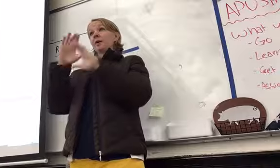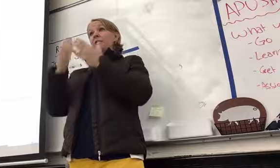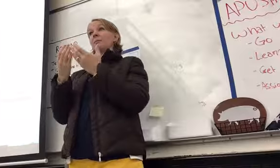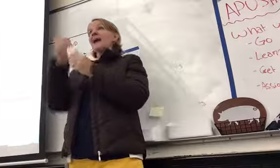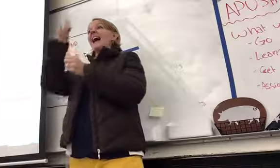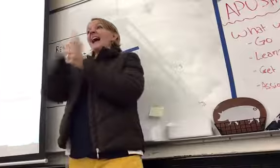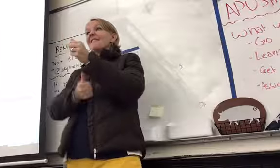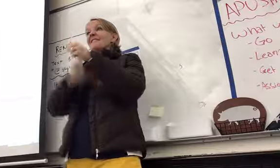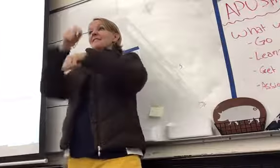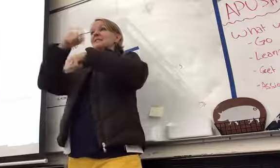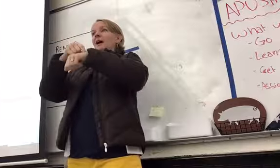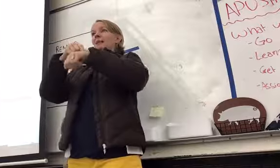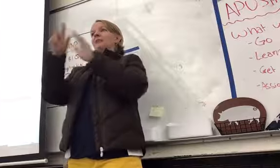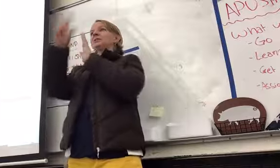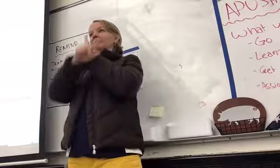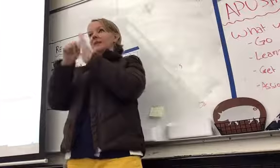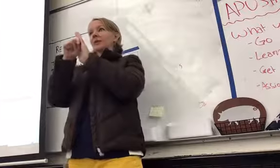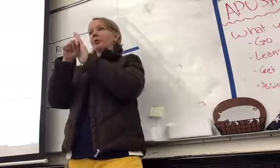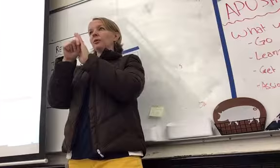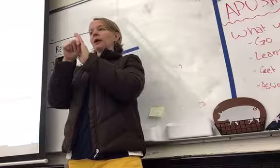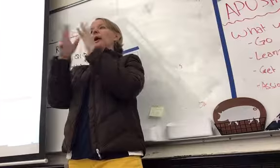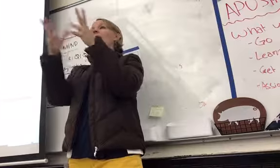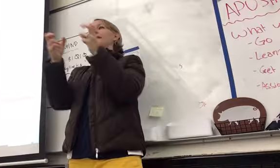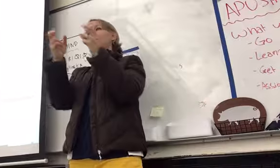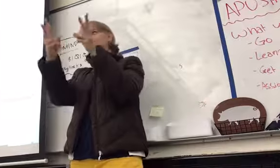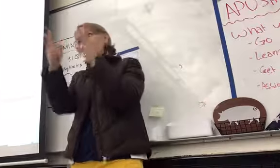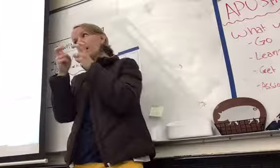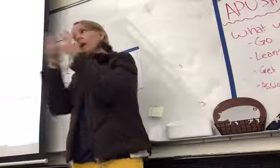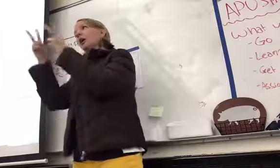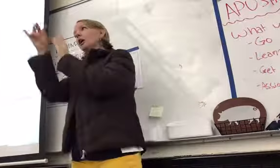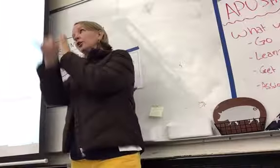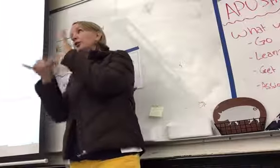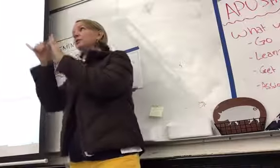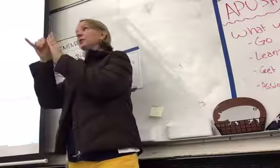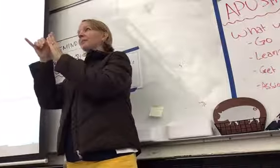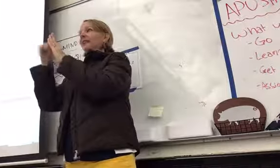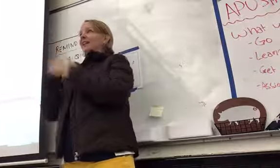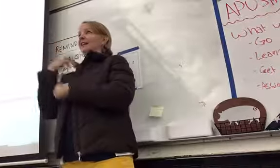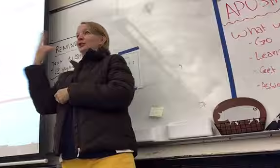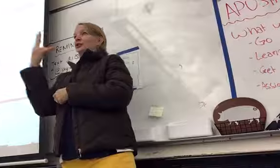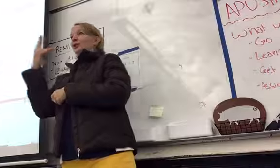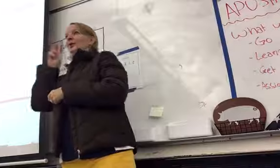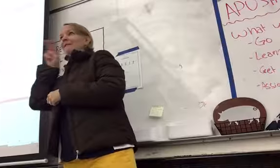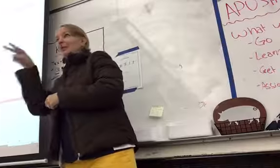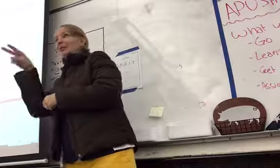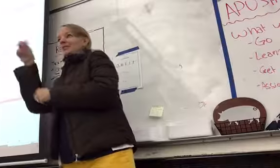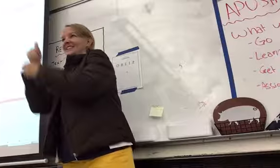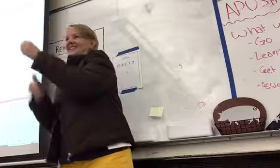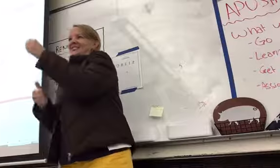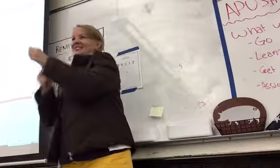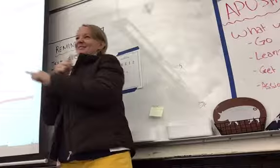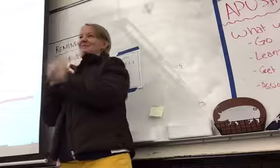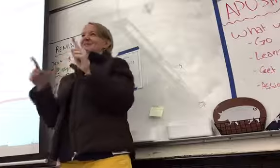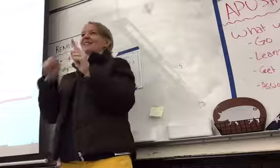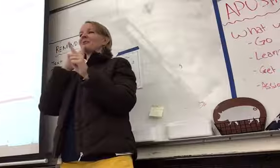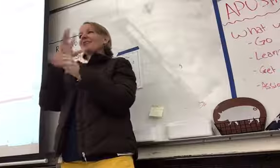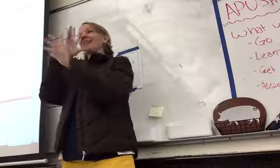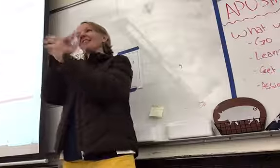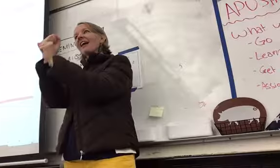and they wanted to put it on YouTube, and they have like two views each. But they were really, really into doing this video, and they did it every single time,